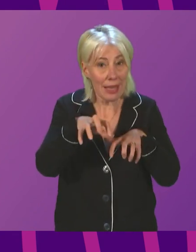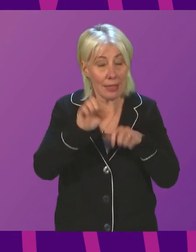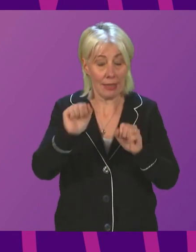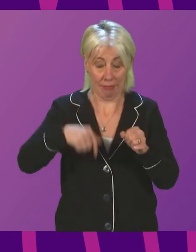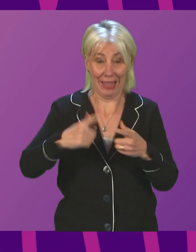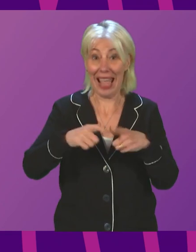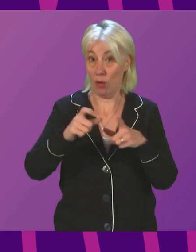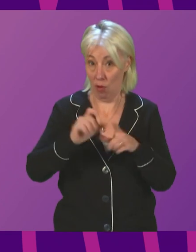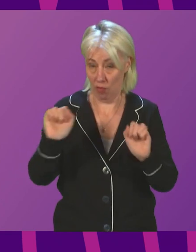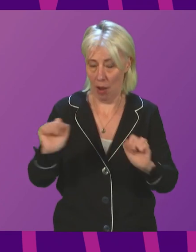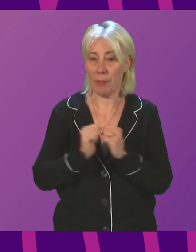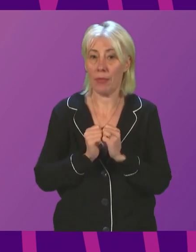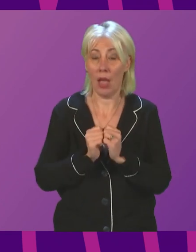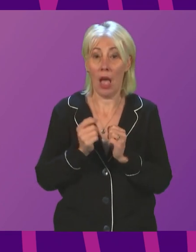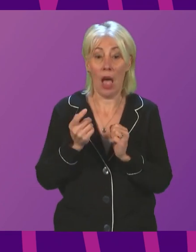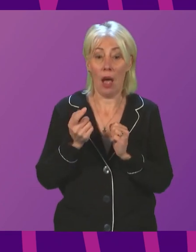be followed by Emma